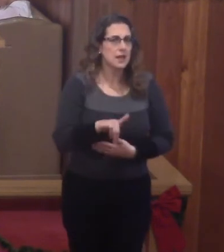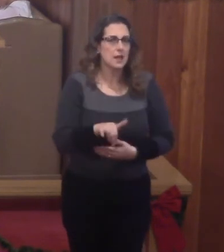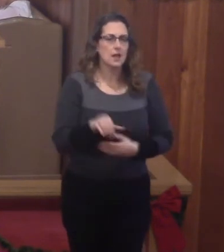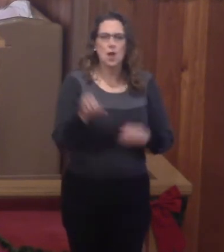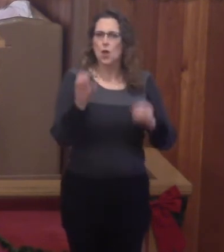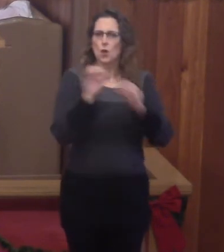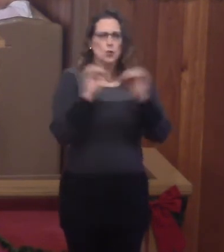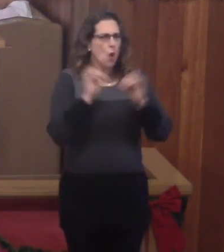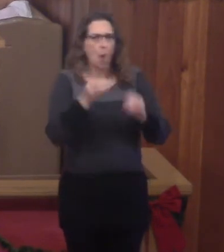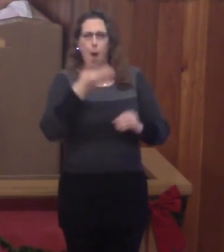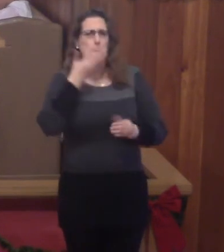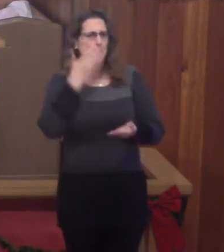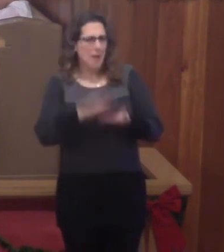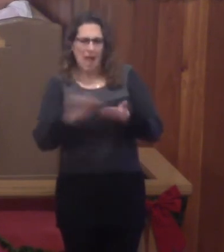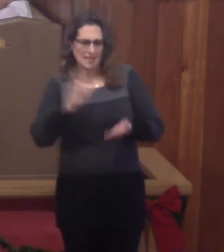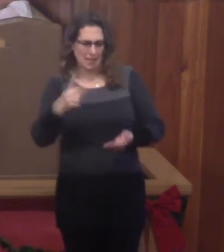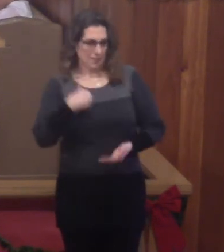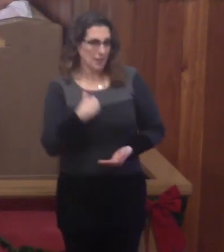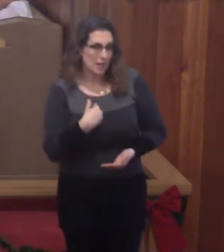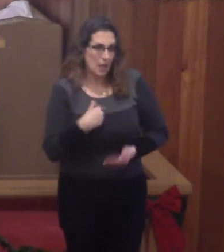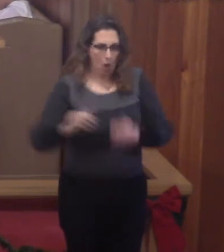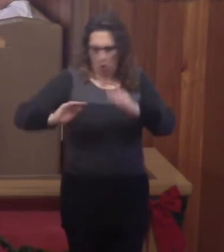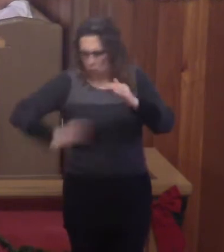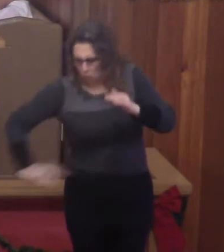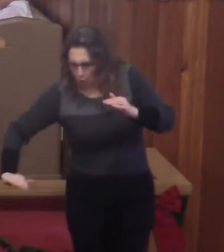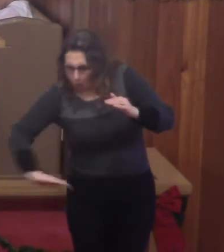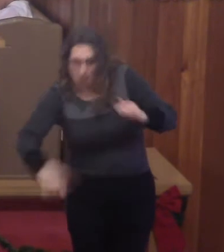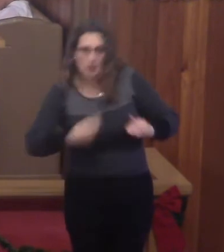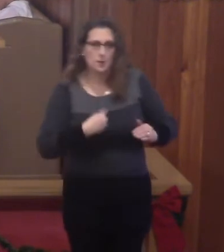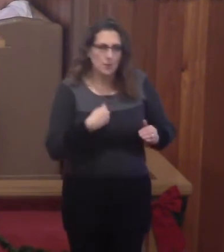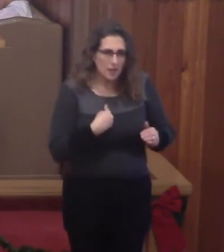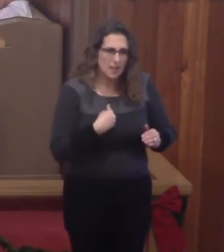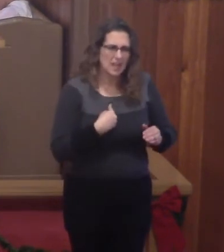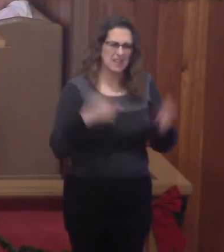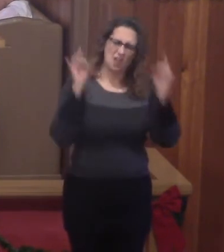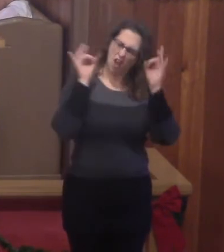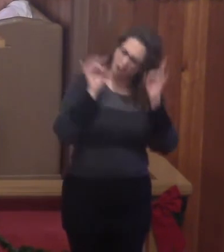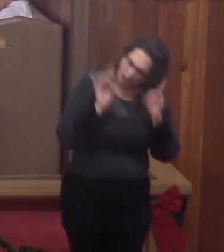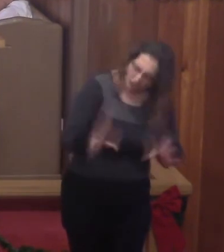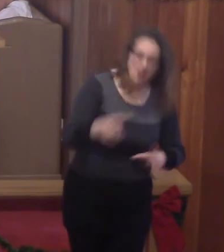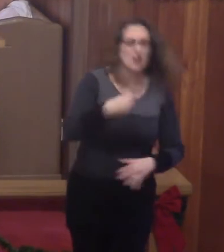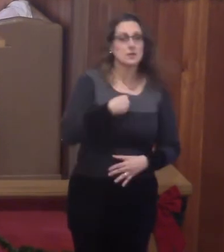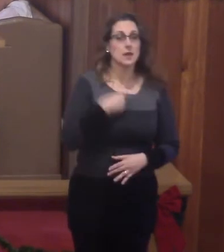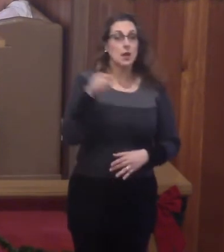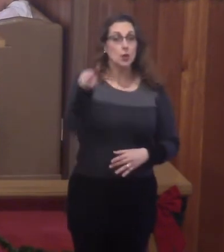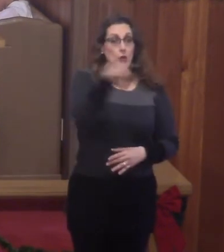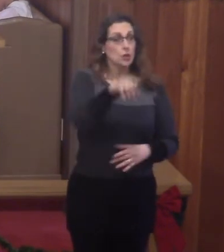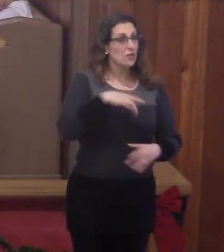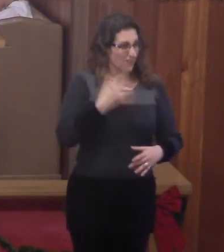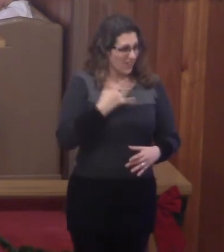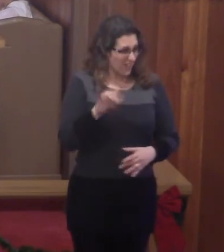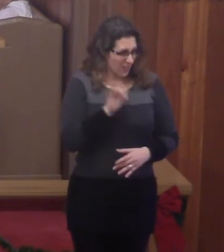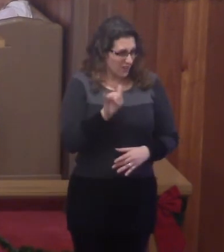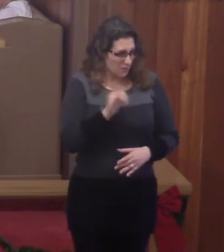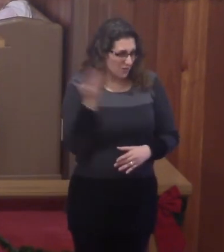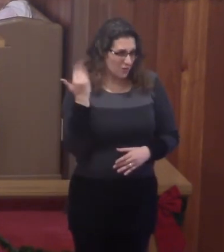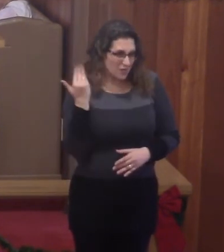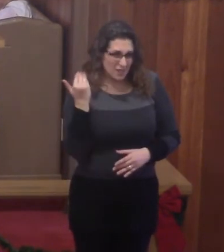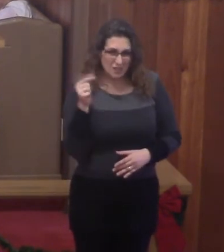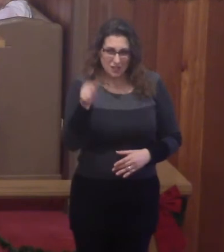bad as I am. No one is as low as I am. No one is as terrible as I am. Have you had that feeling, that feeling where you are